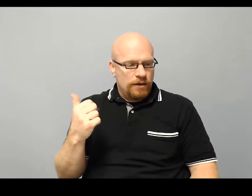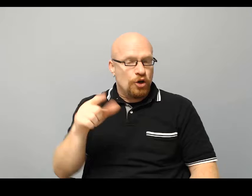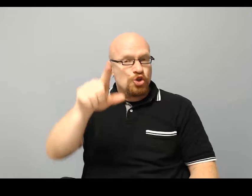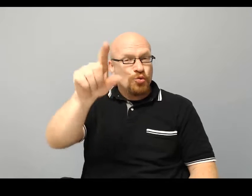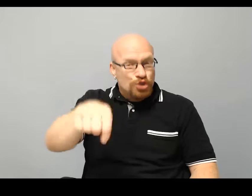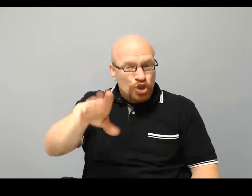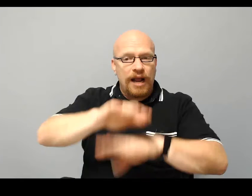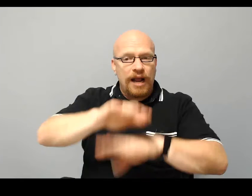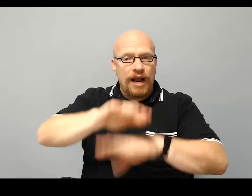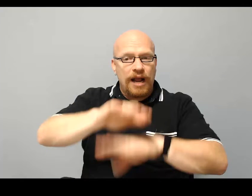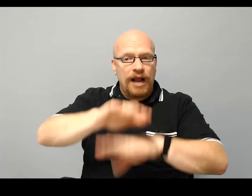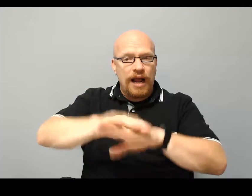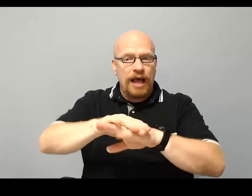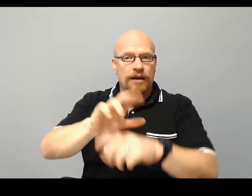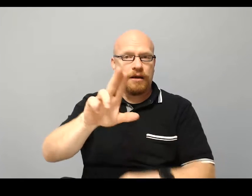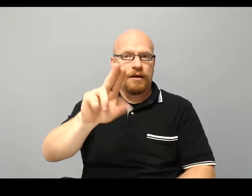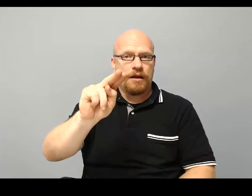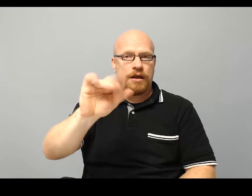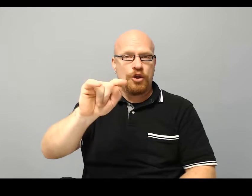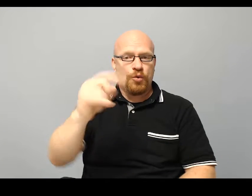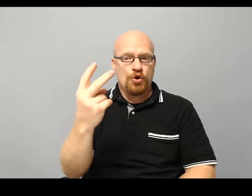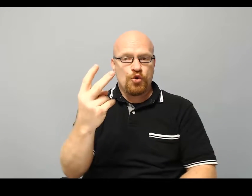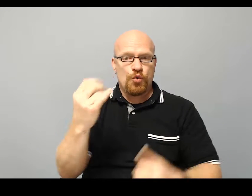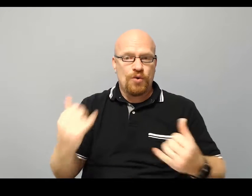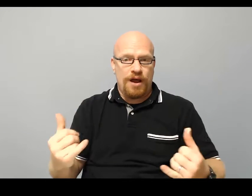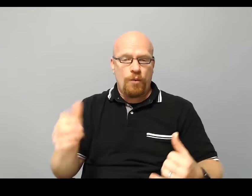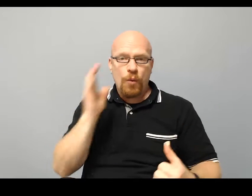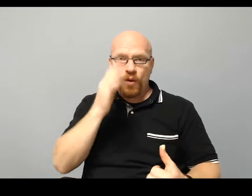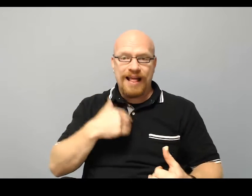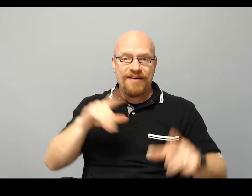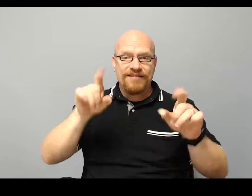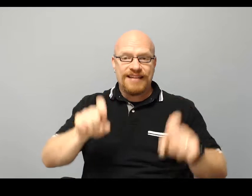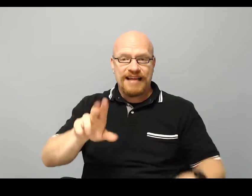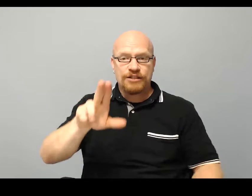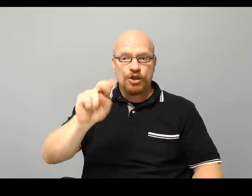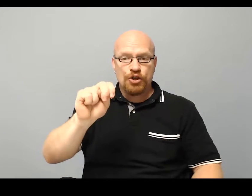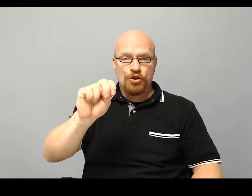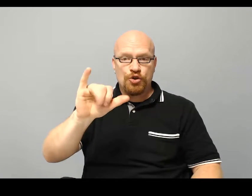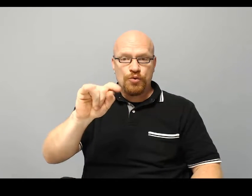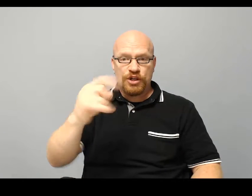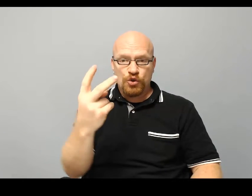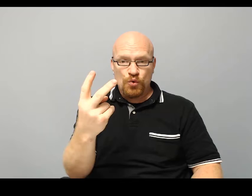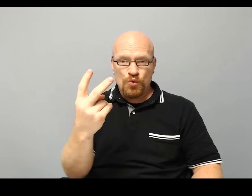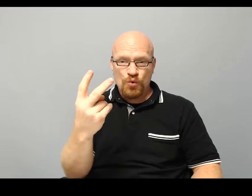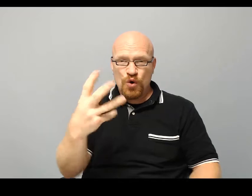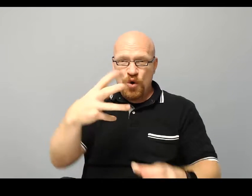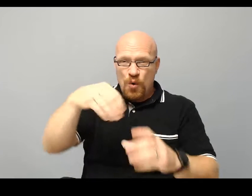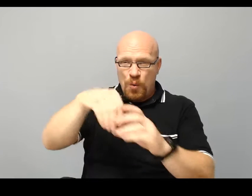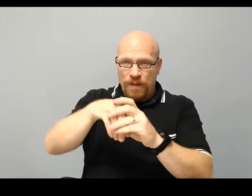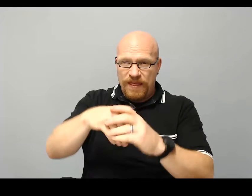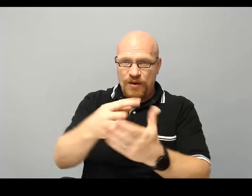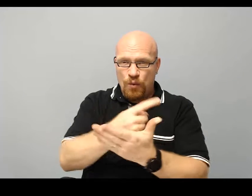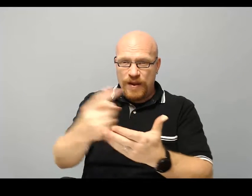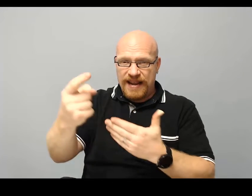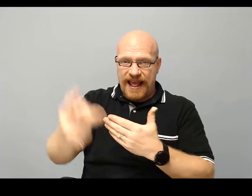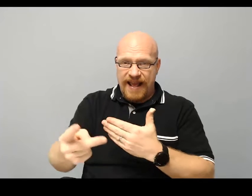You should be working on Unit 2 now. We will have to test Unit 2 within a week and a half.